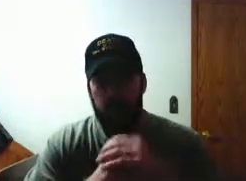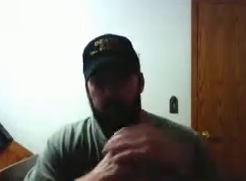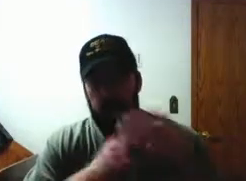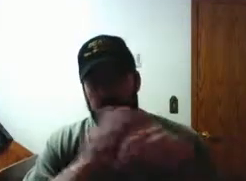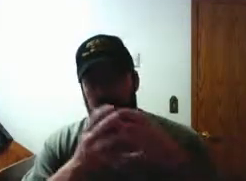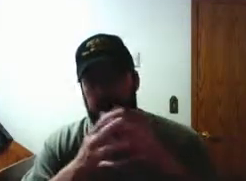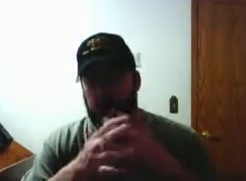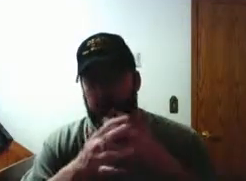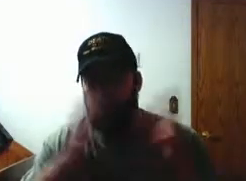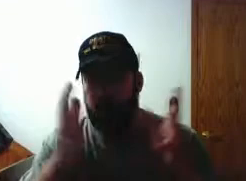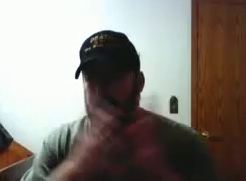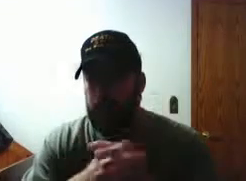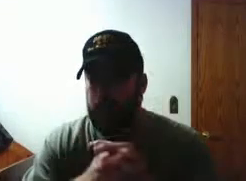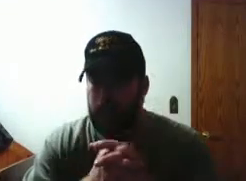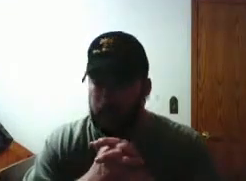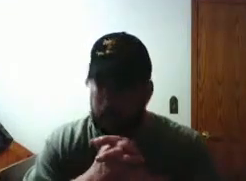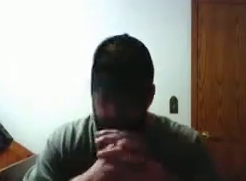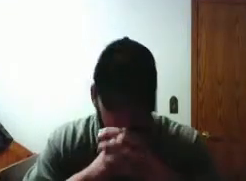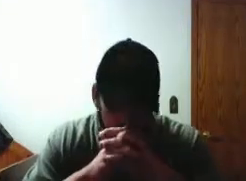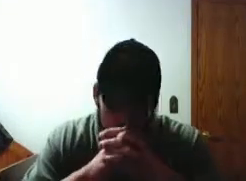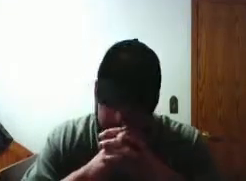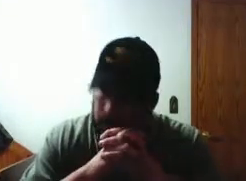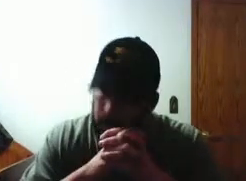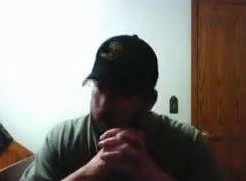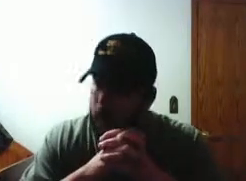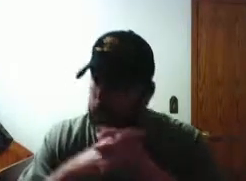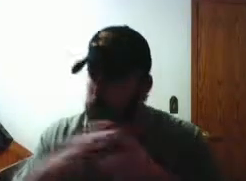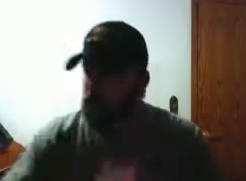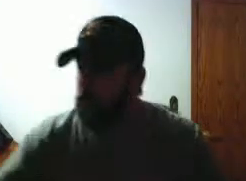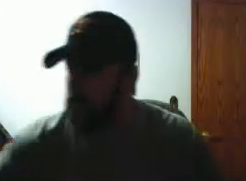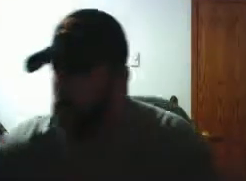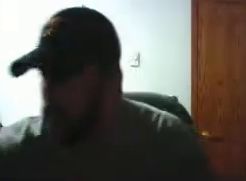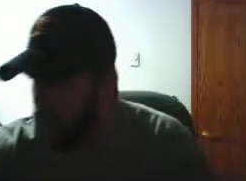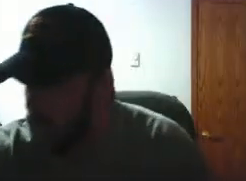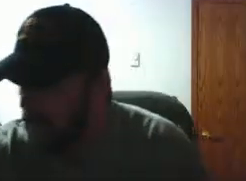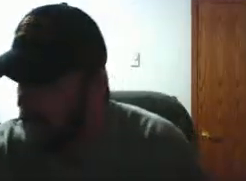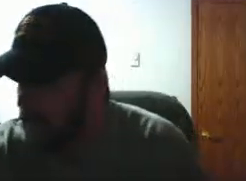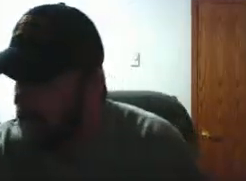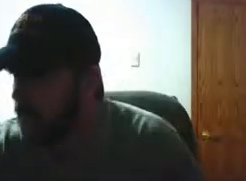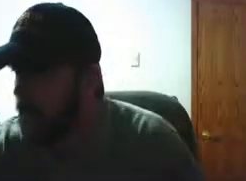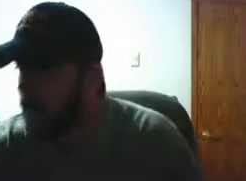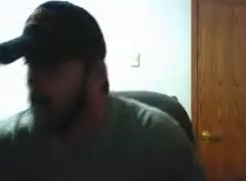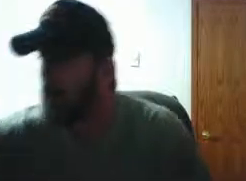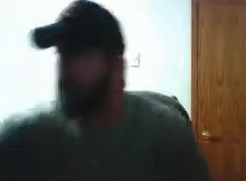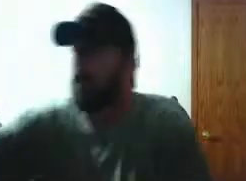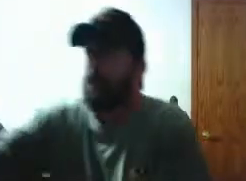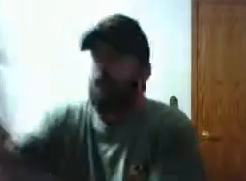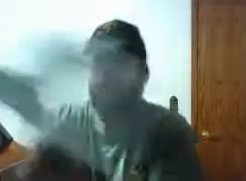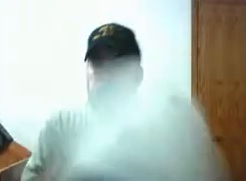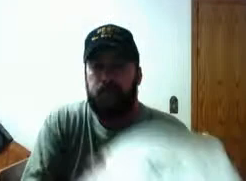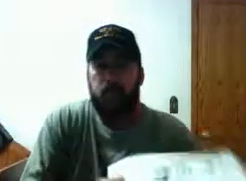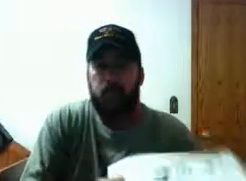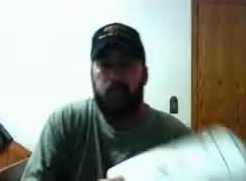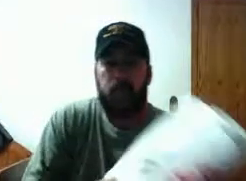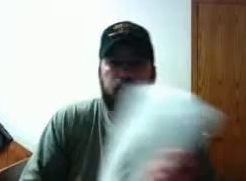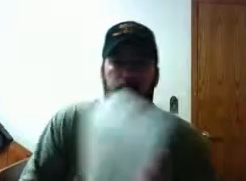it goes down the hill but having said that uh i want to show you something real quick okay here we go